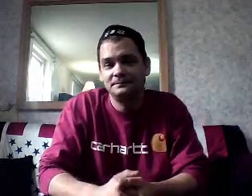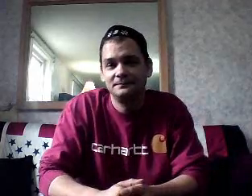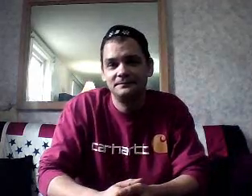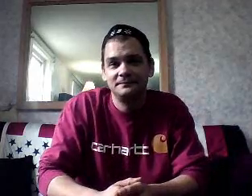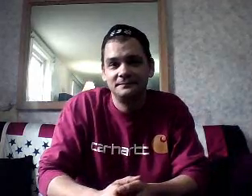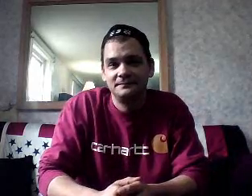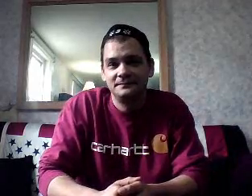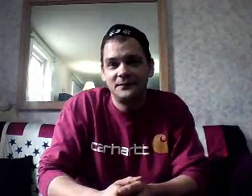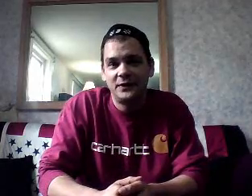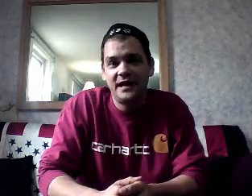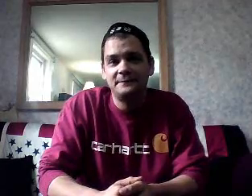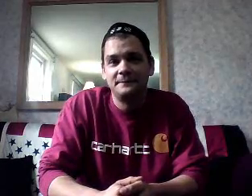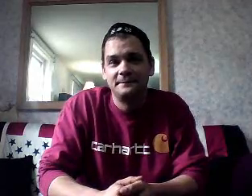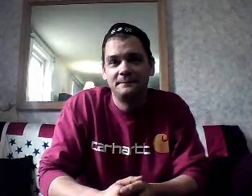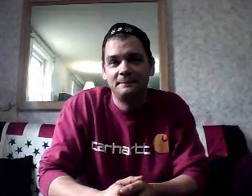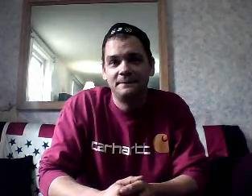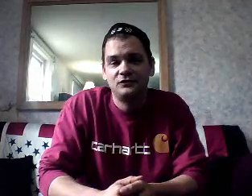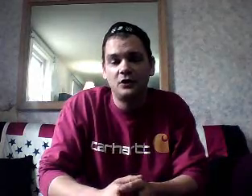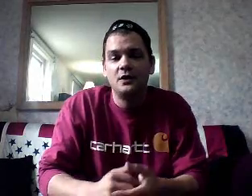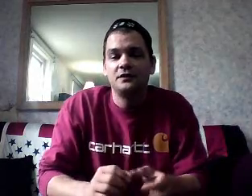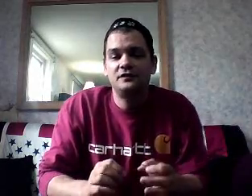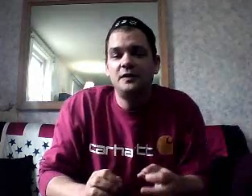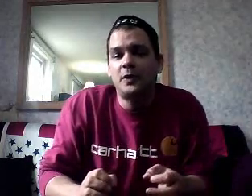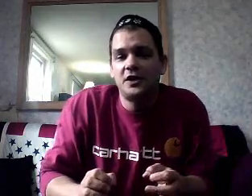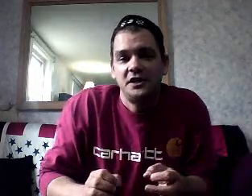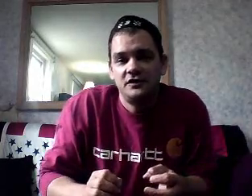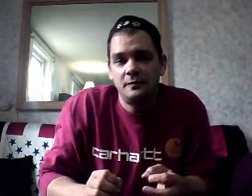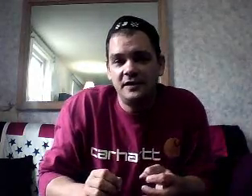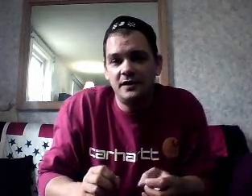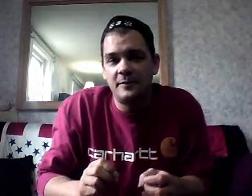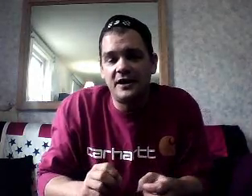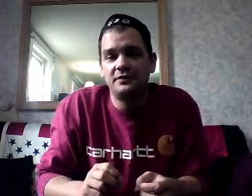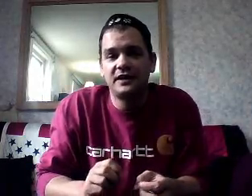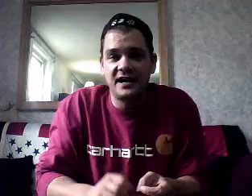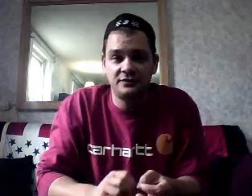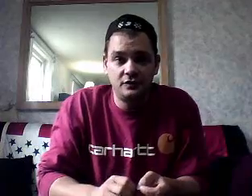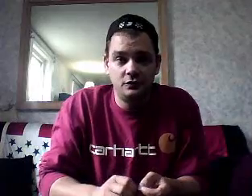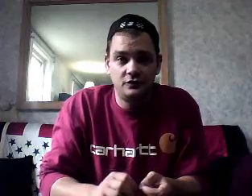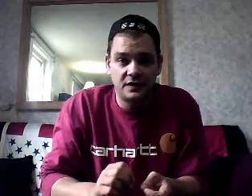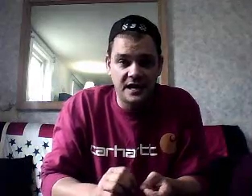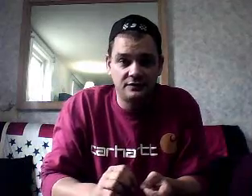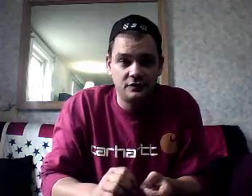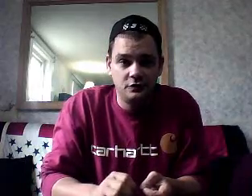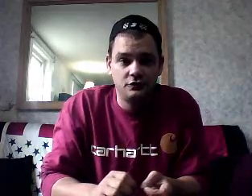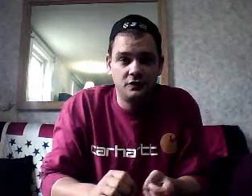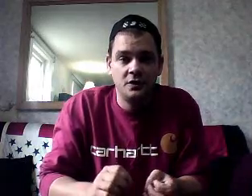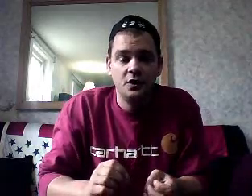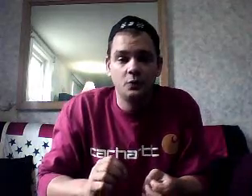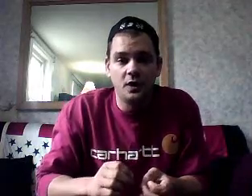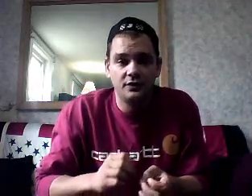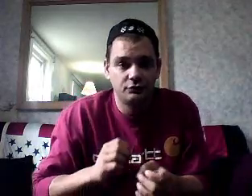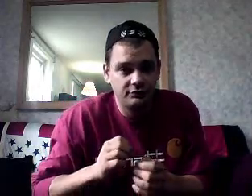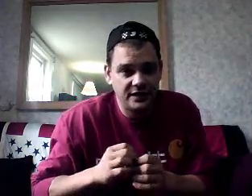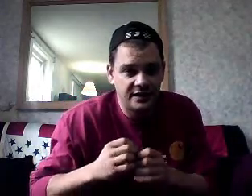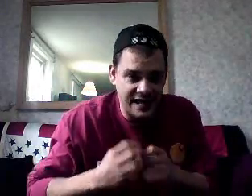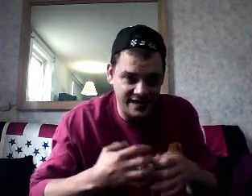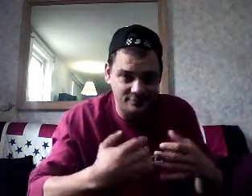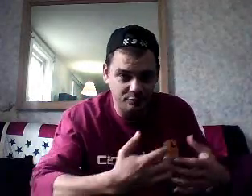okay? So, the Tea Party needs to be about the Constitution. The Constitution was written as